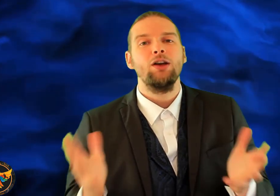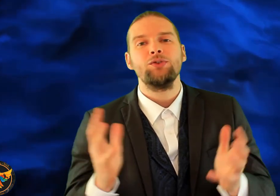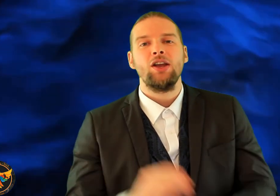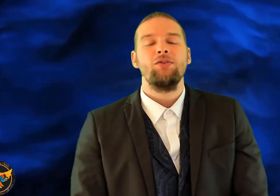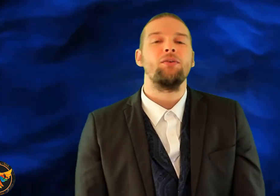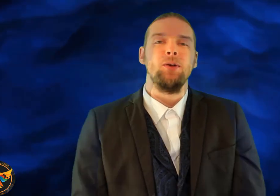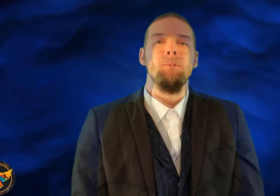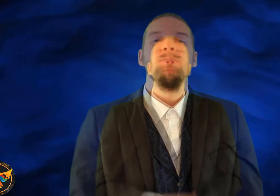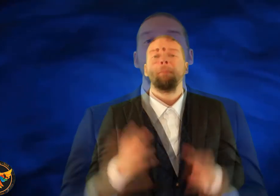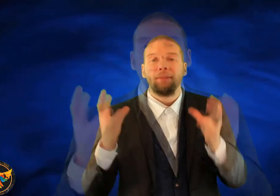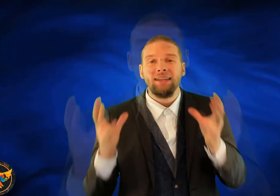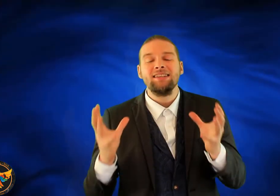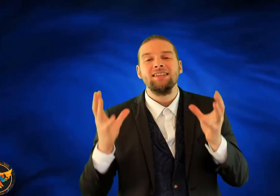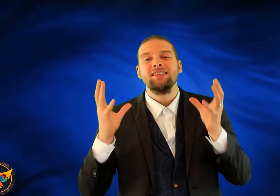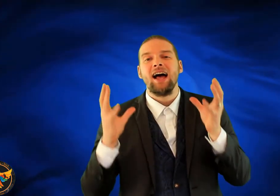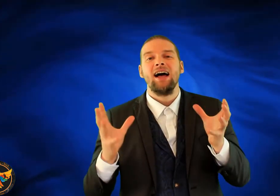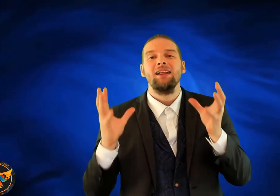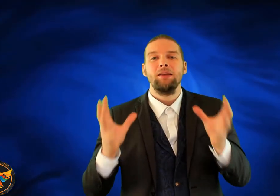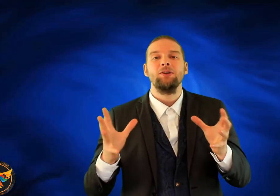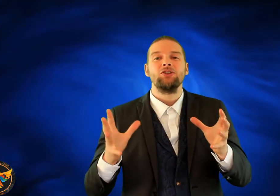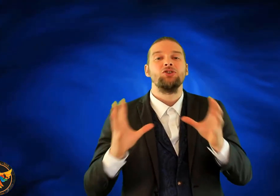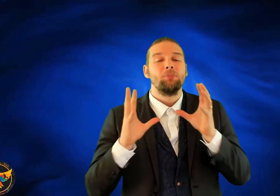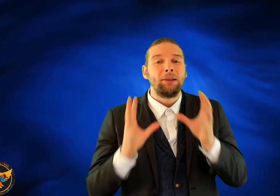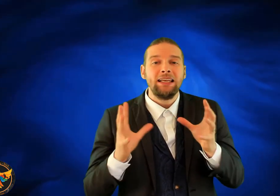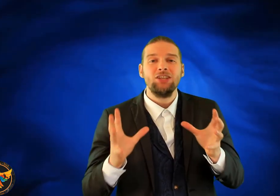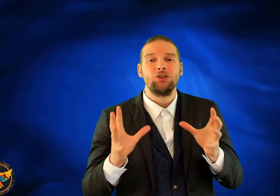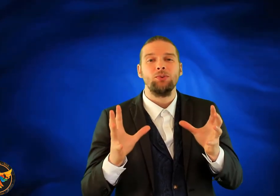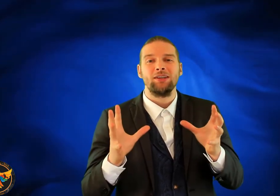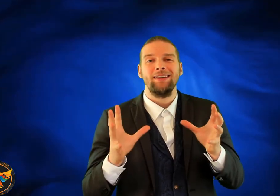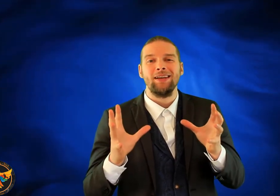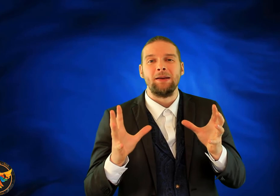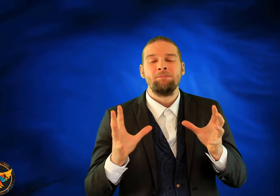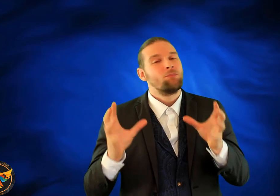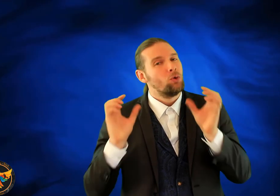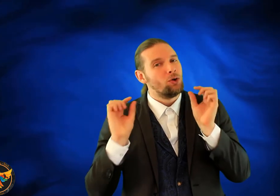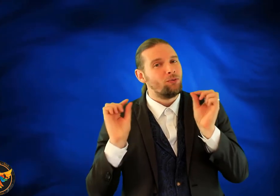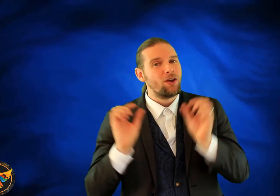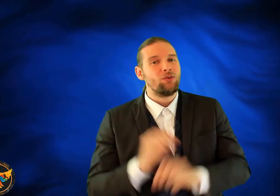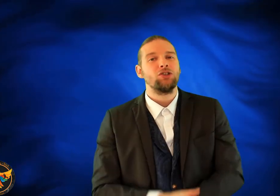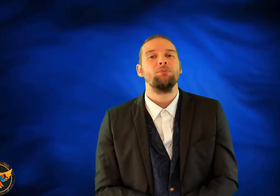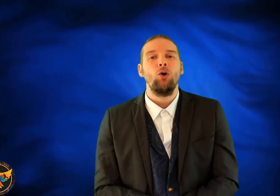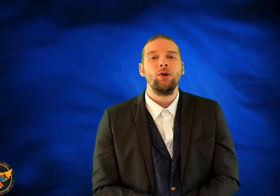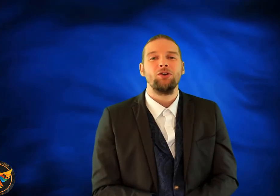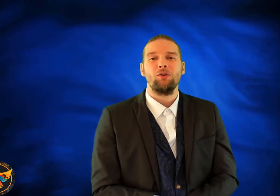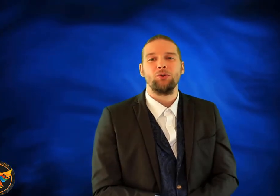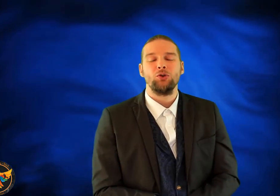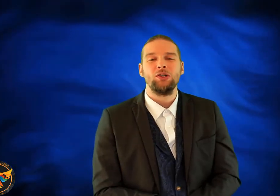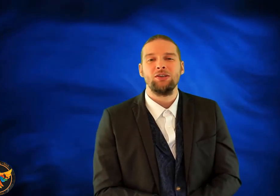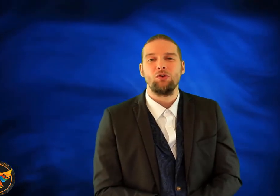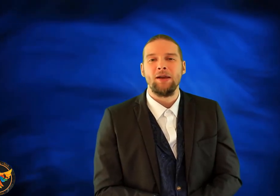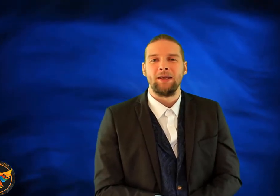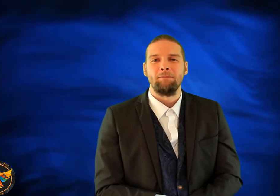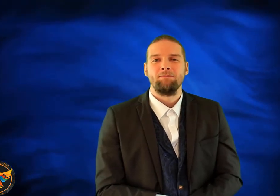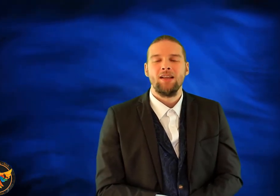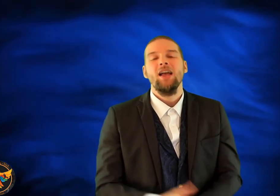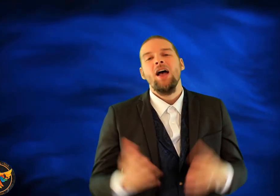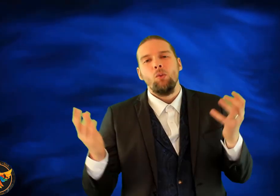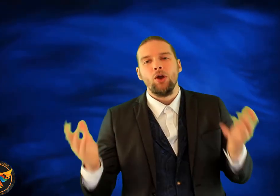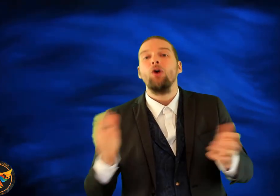love to hear from you. Places are limited, so please don't delay. We've got a very, very small window of opportunity remaining. We all